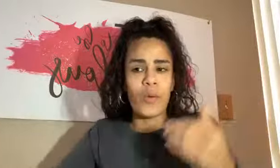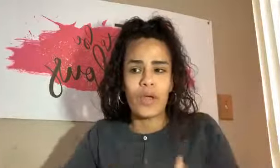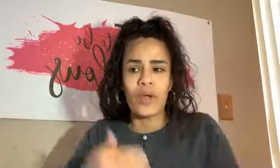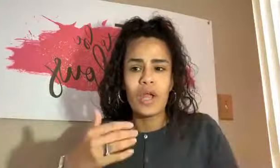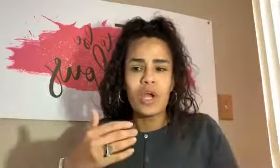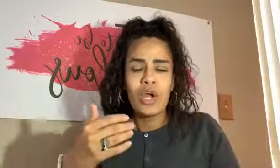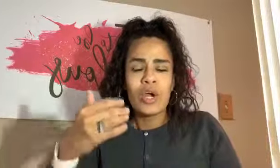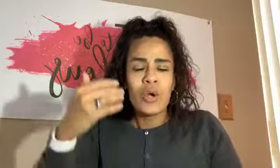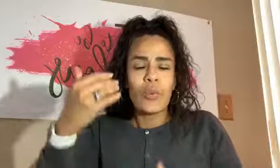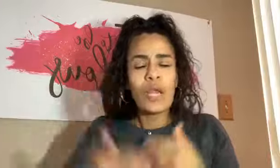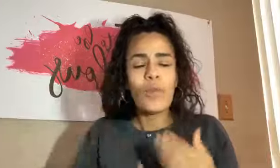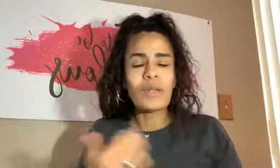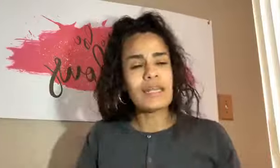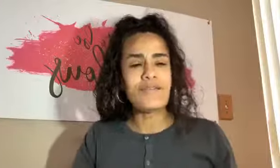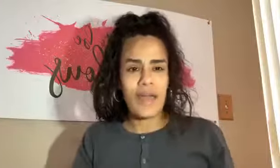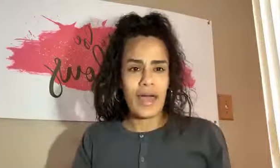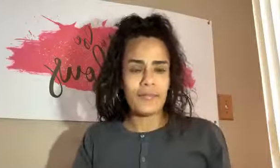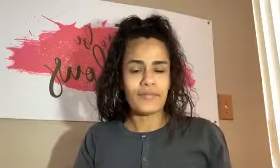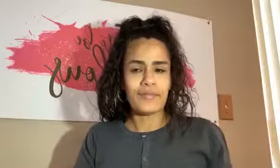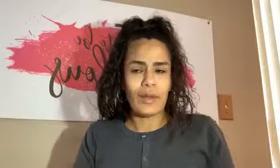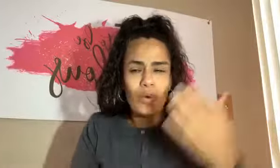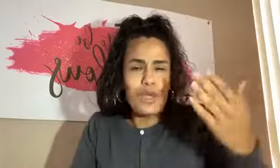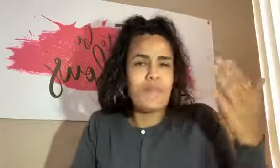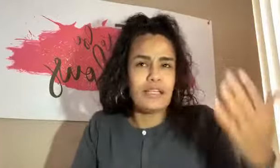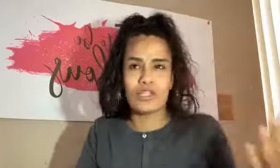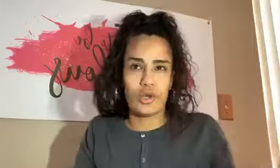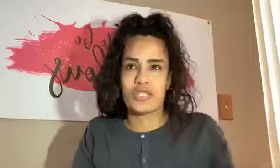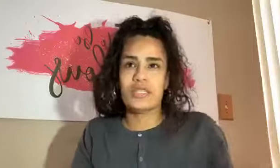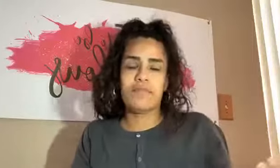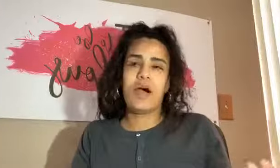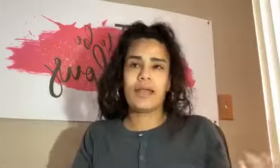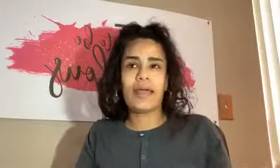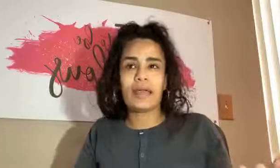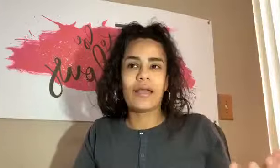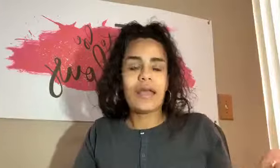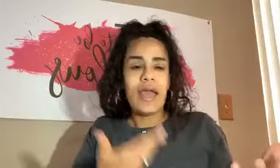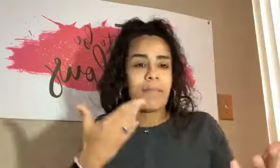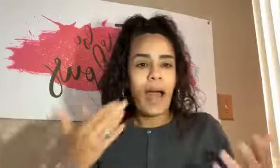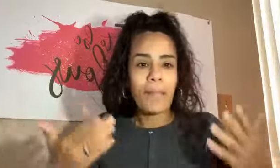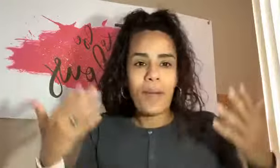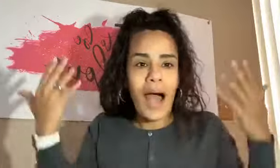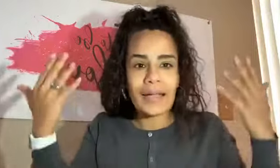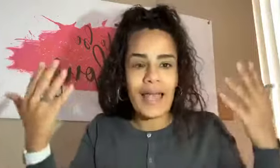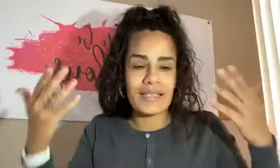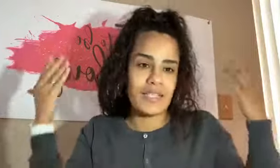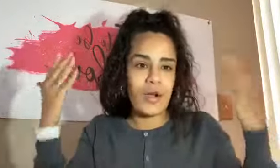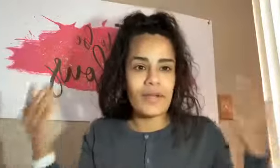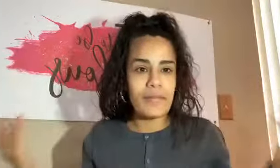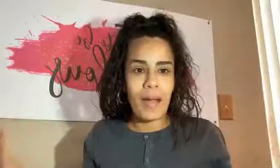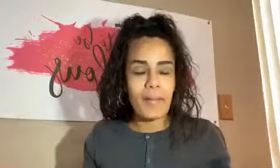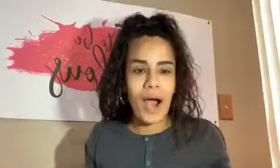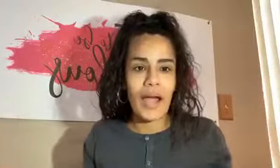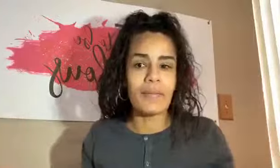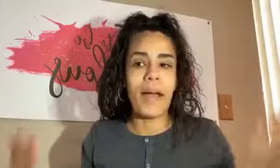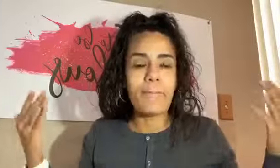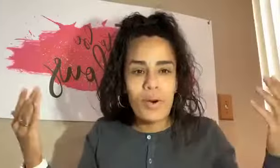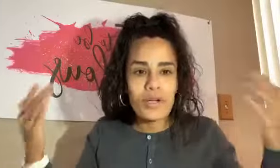where we don't believe that. Like, what do you mean? It starts in the mind. Like my podcast started in my mind. My book